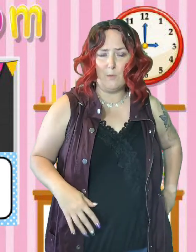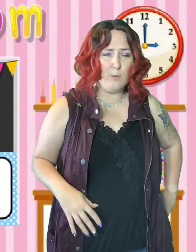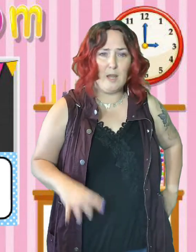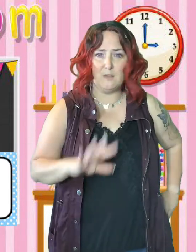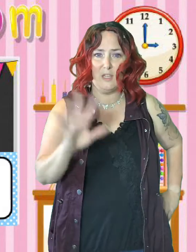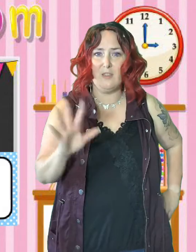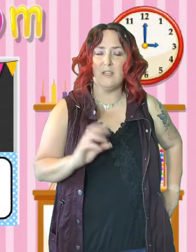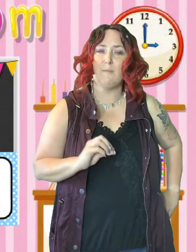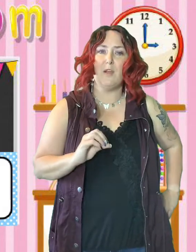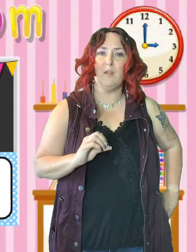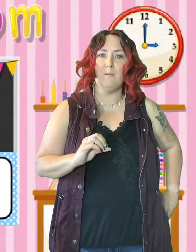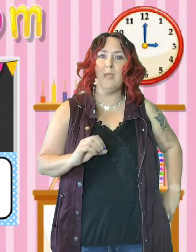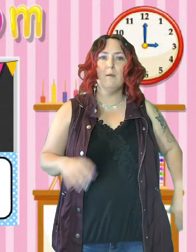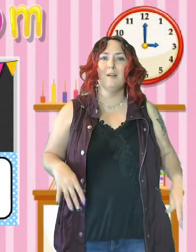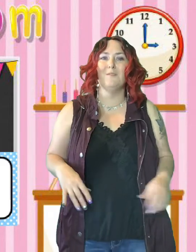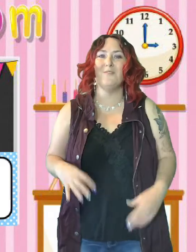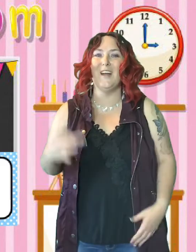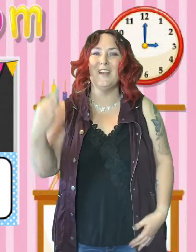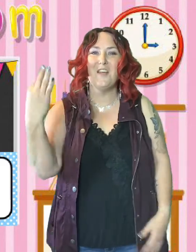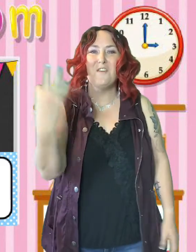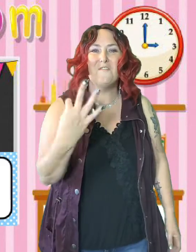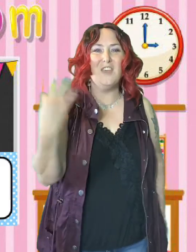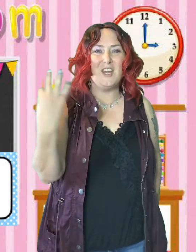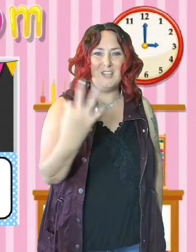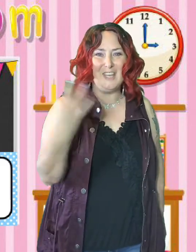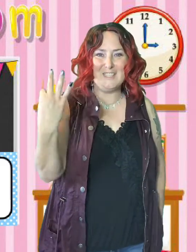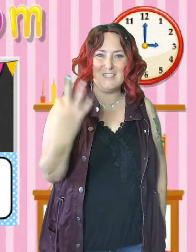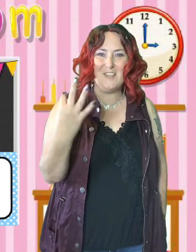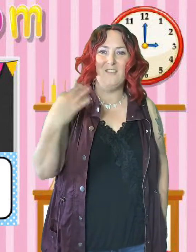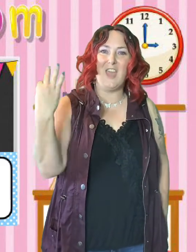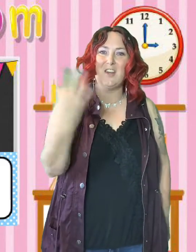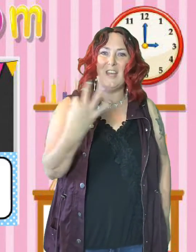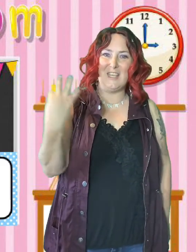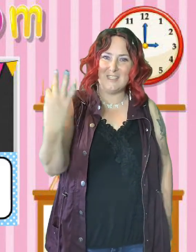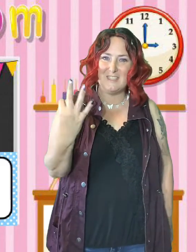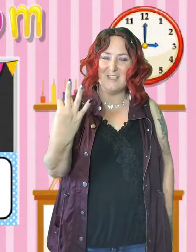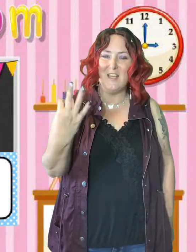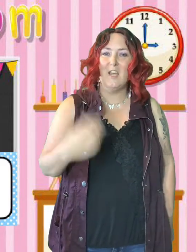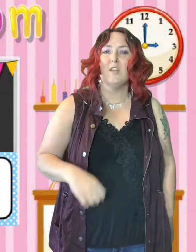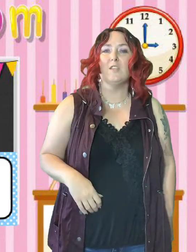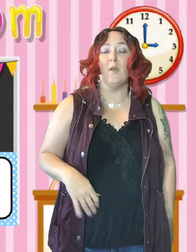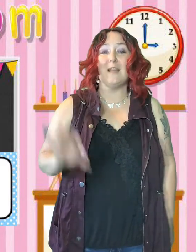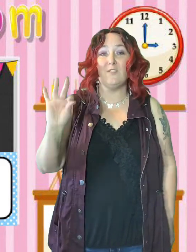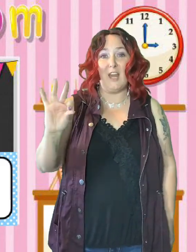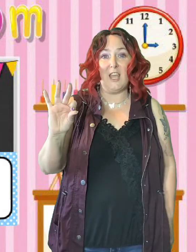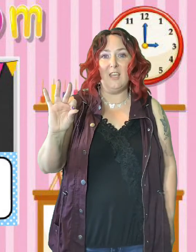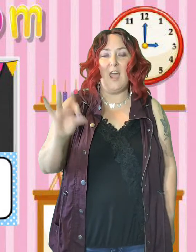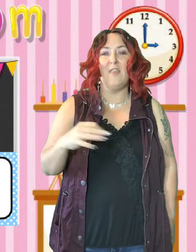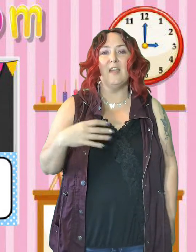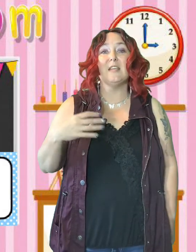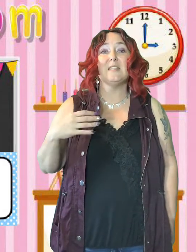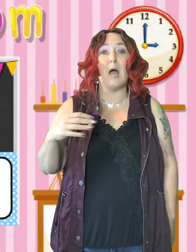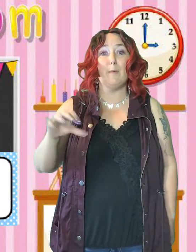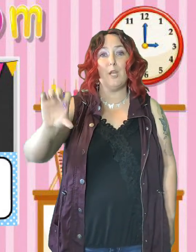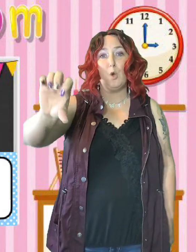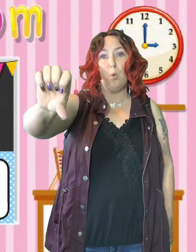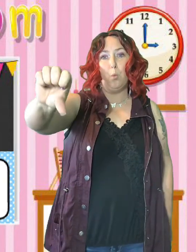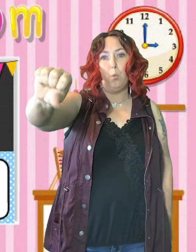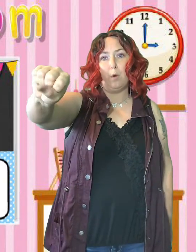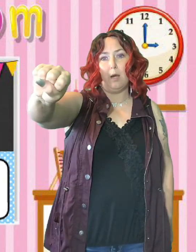pronouncing things better than me. But viernes. Viernes. So that's Friday. And then sabado. We're gonna